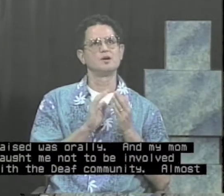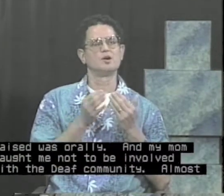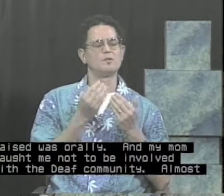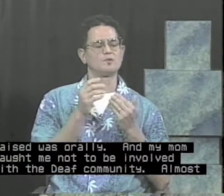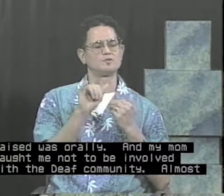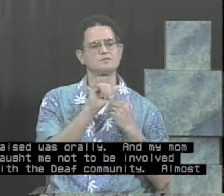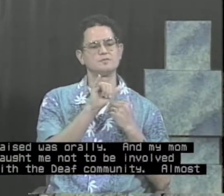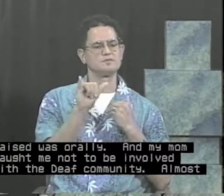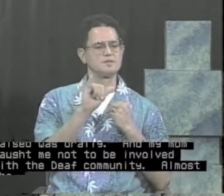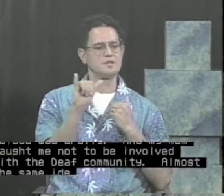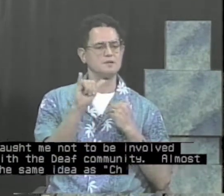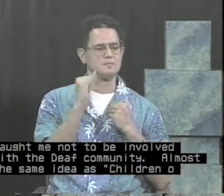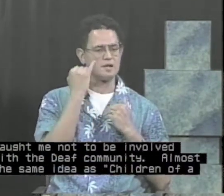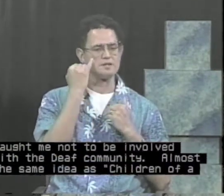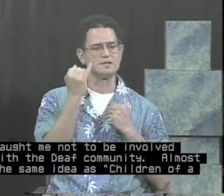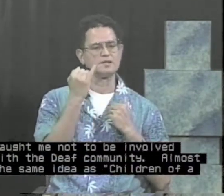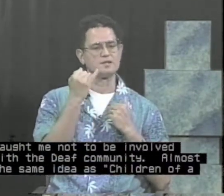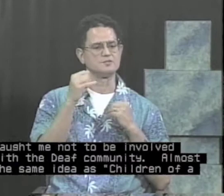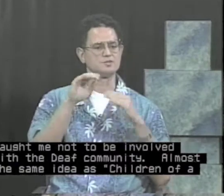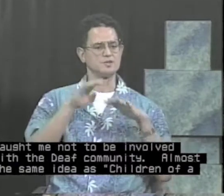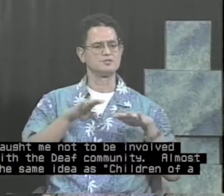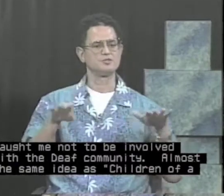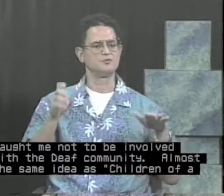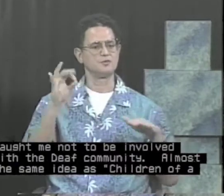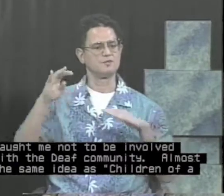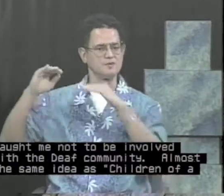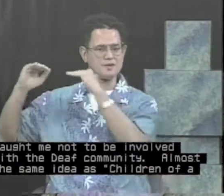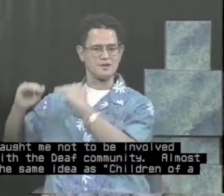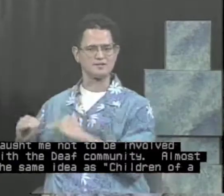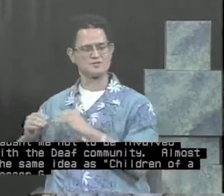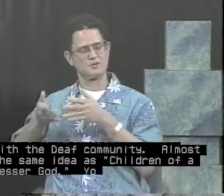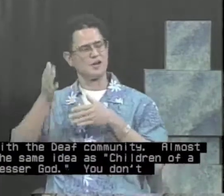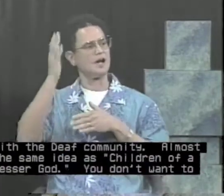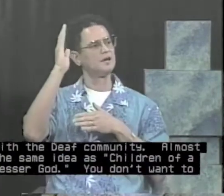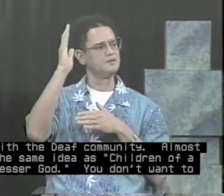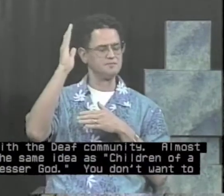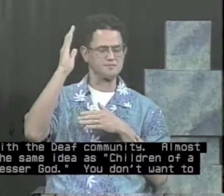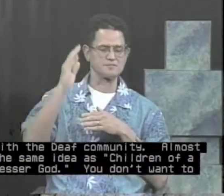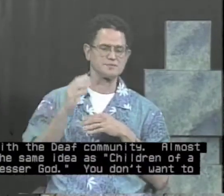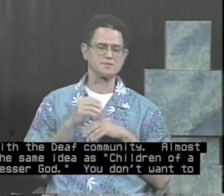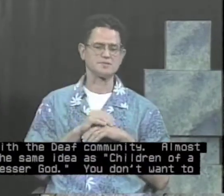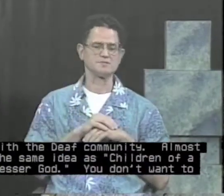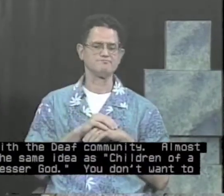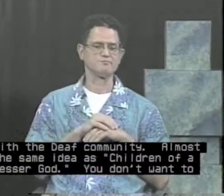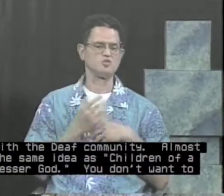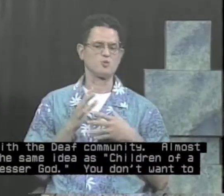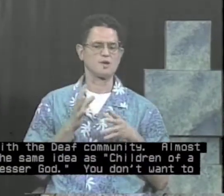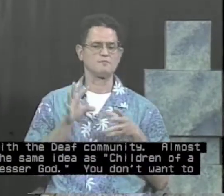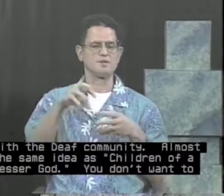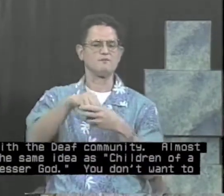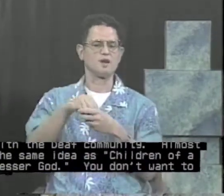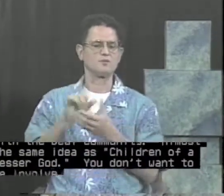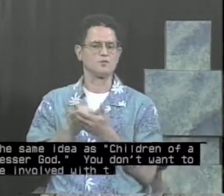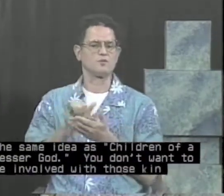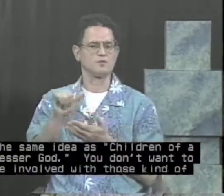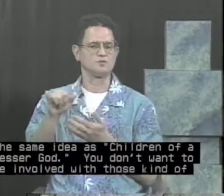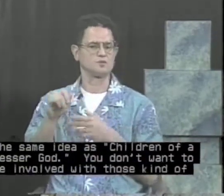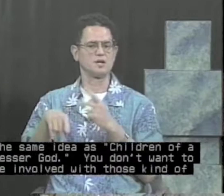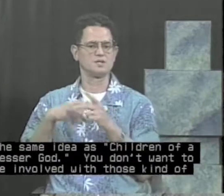Almost the same idea as children of a lesser God. You don't want to be involved with those kinds